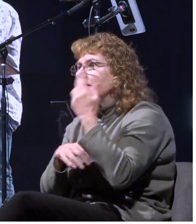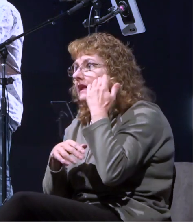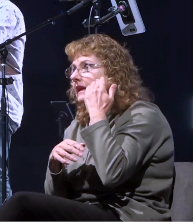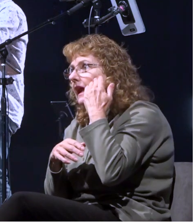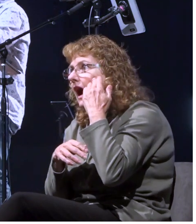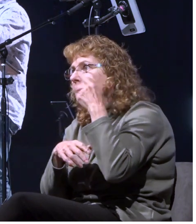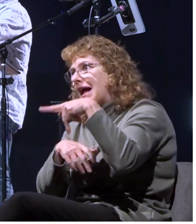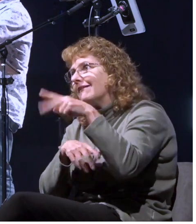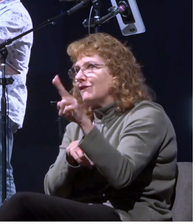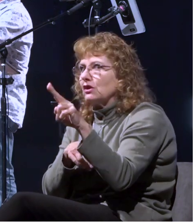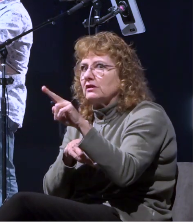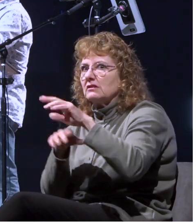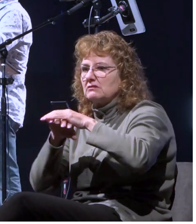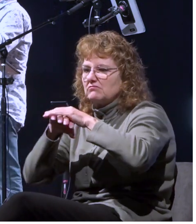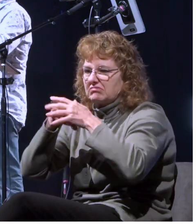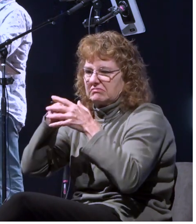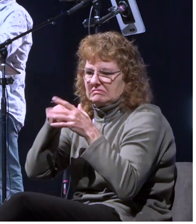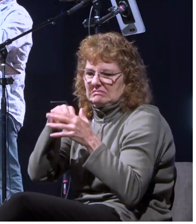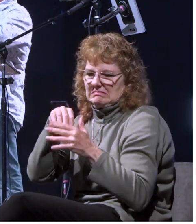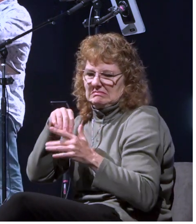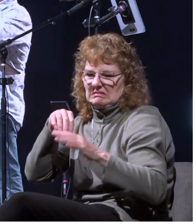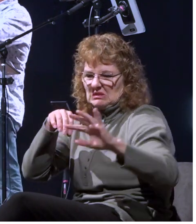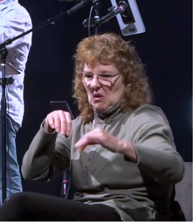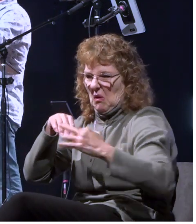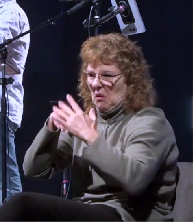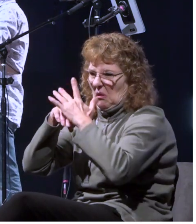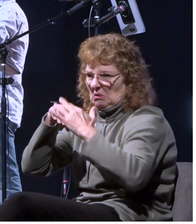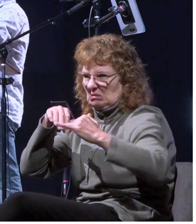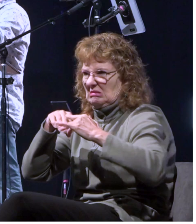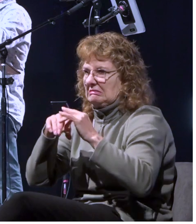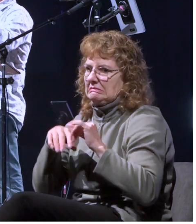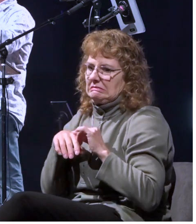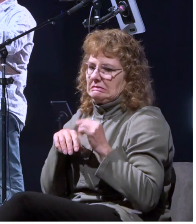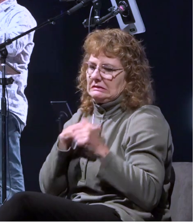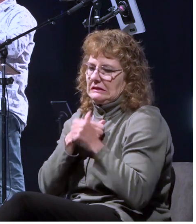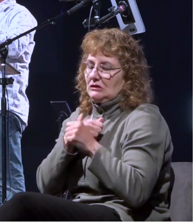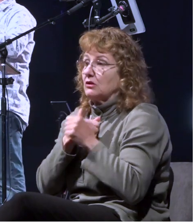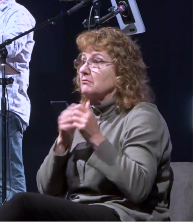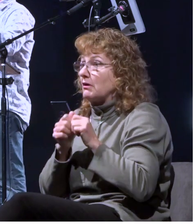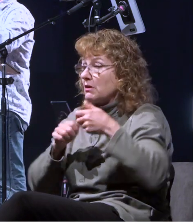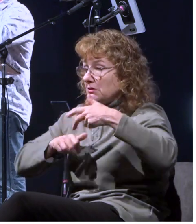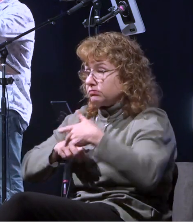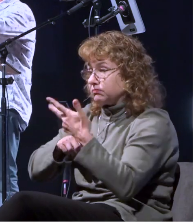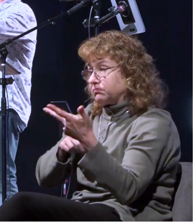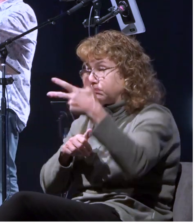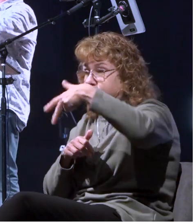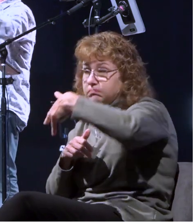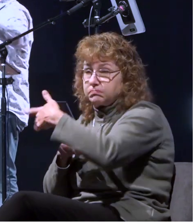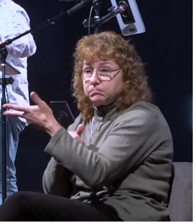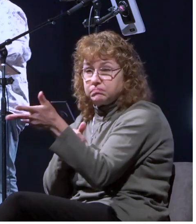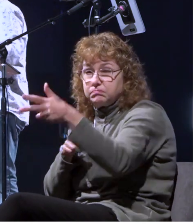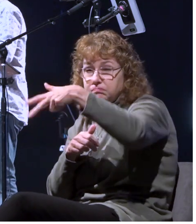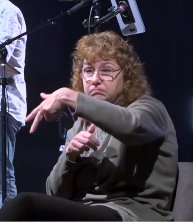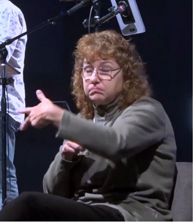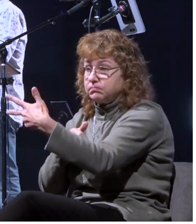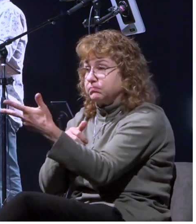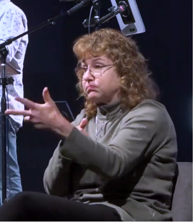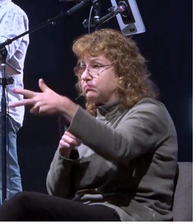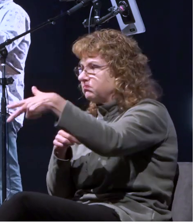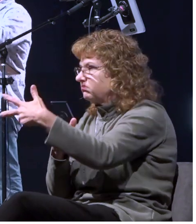all but we were we were up there and there was a we came around this this bend and there were all these emergency vehicles that were